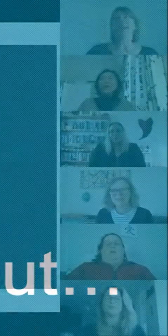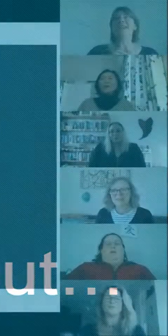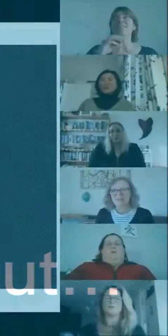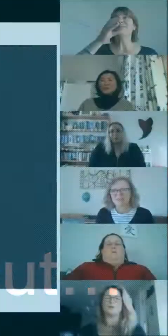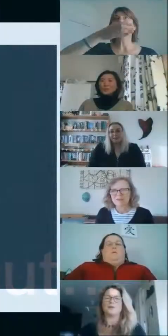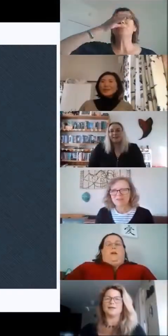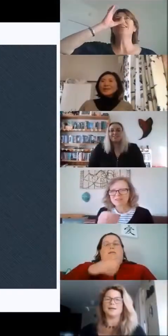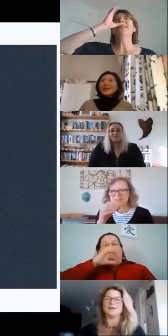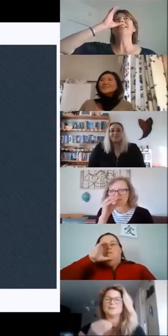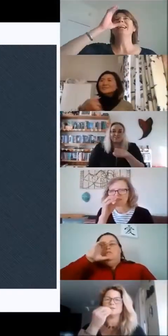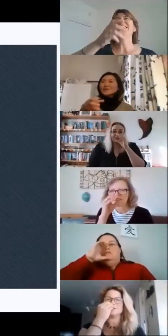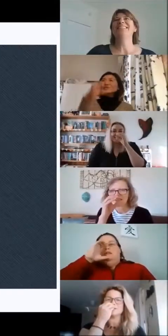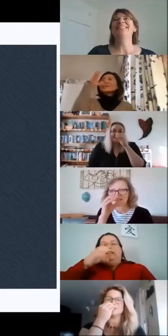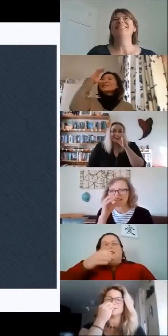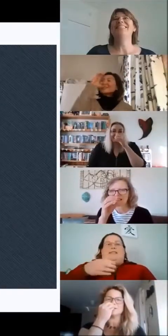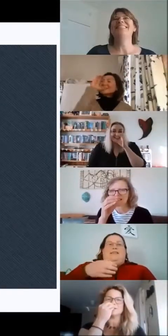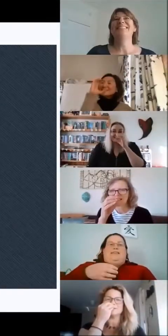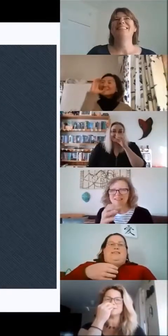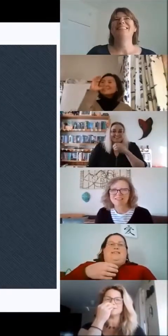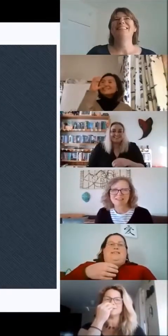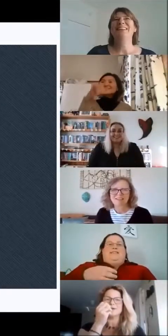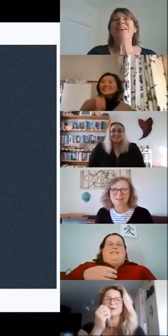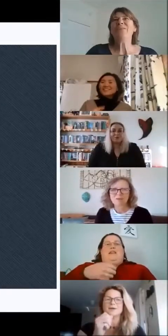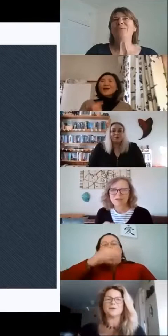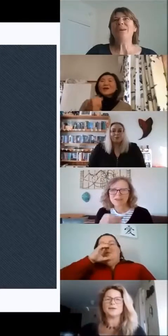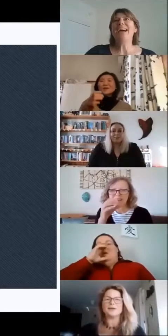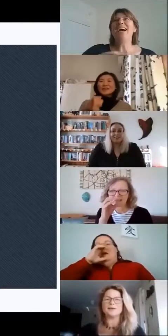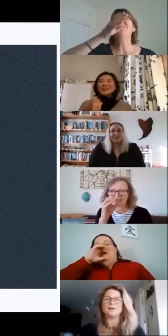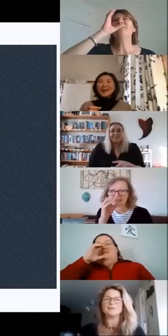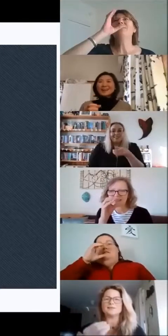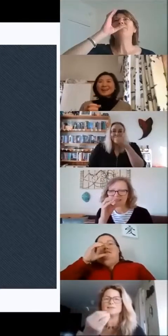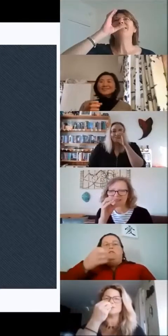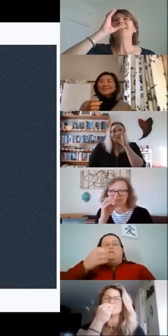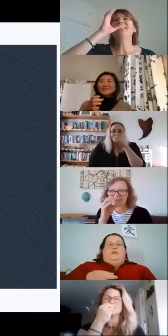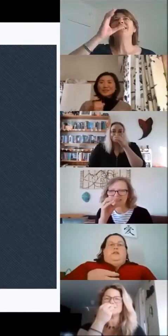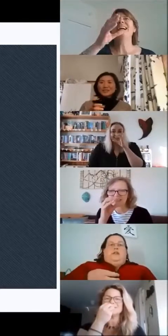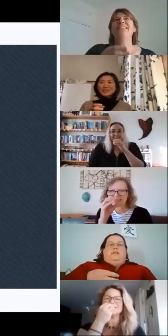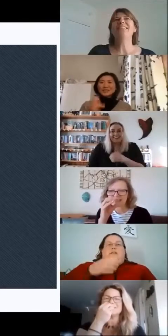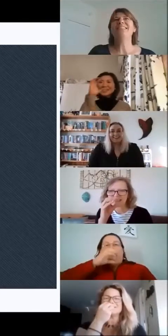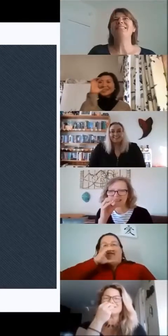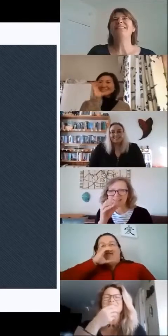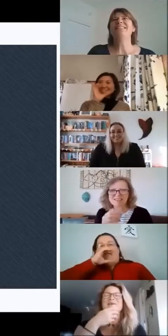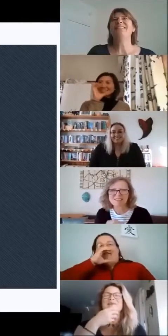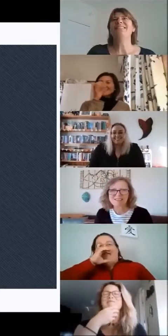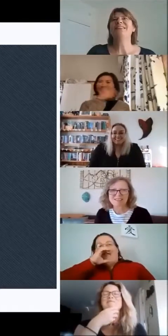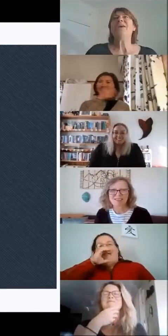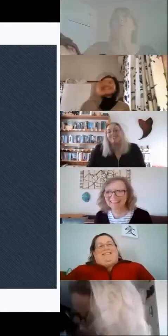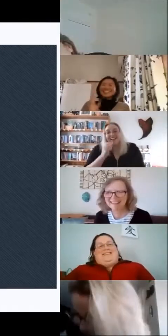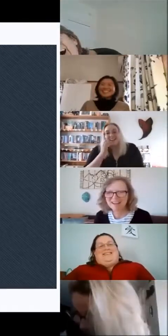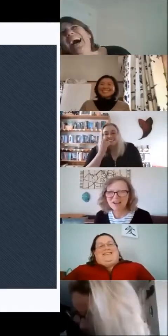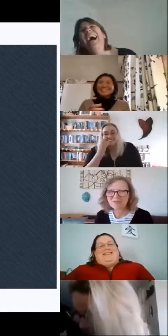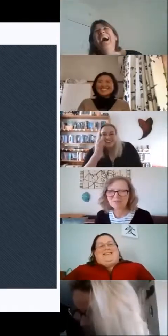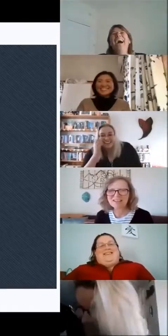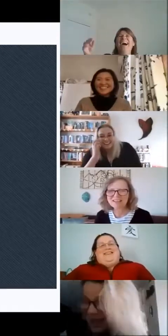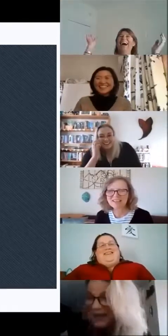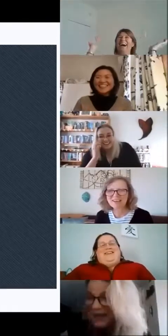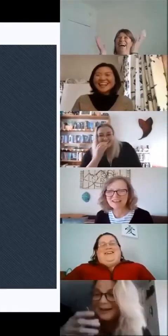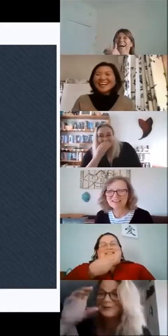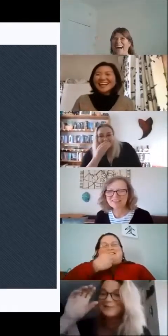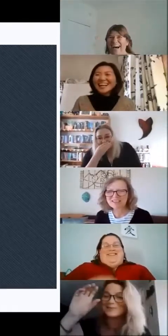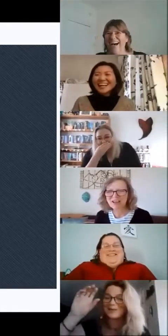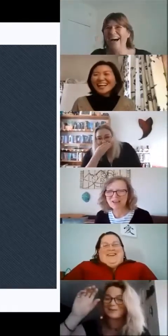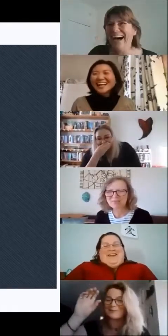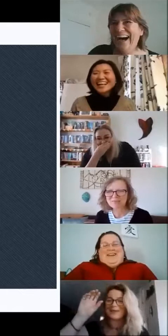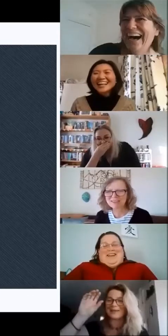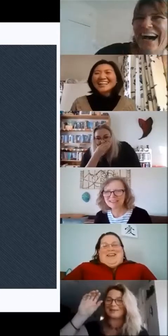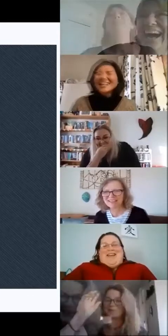We ask you for drinks like this. We ask for drinks like this. We're so